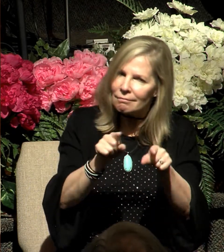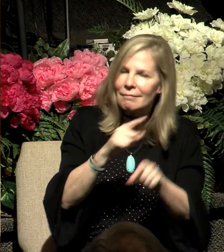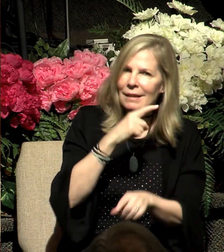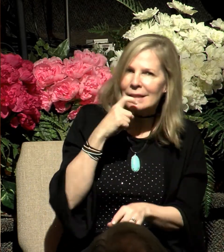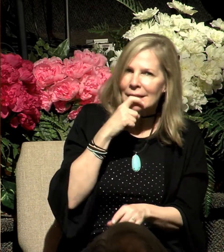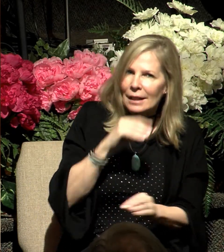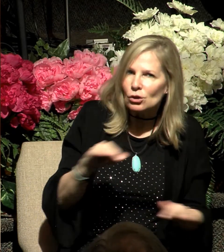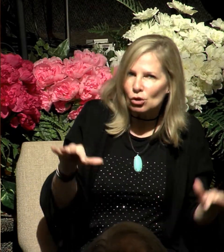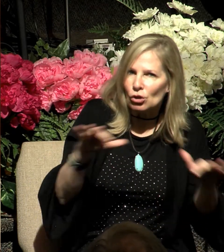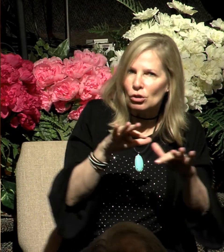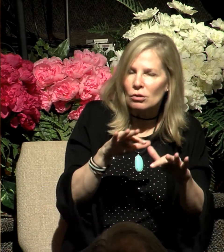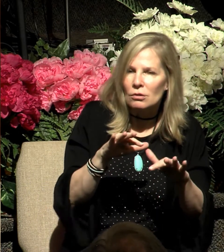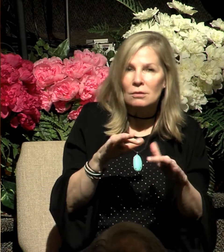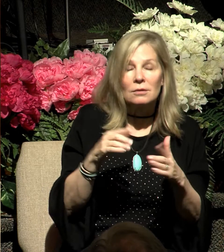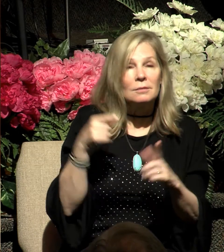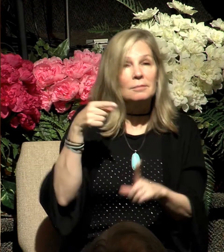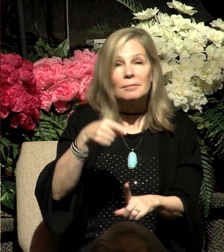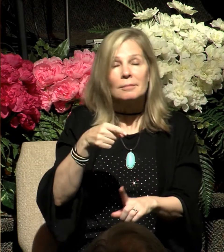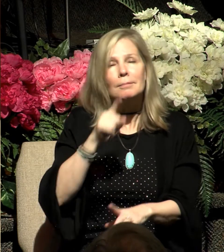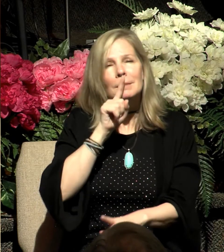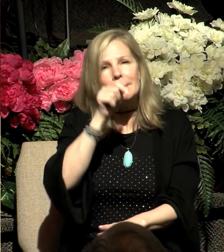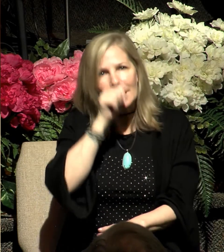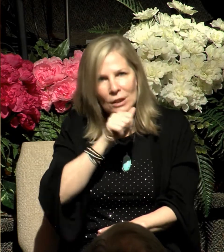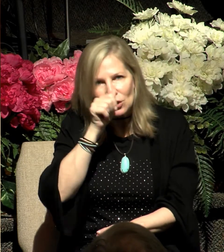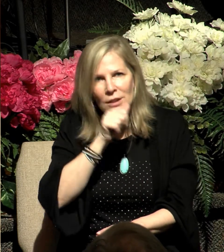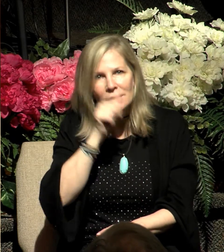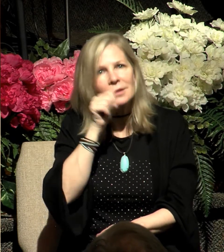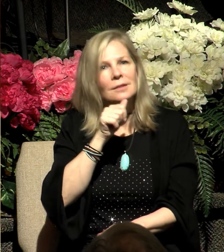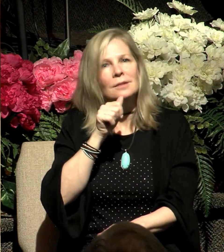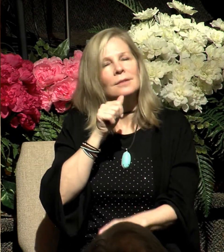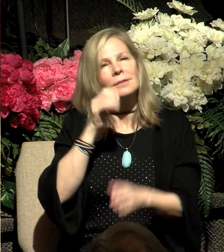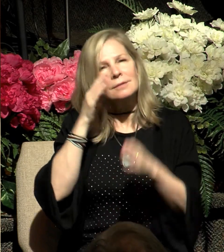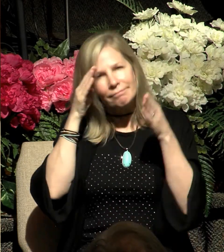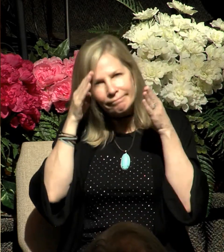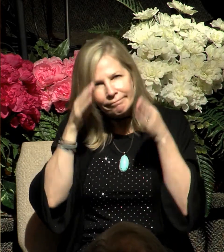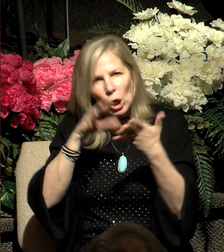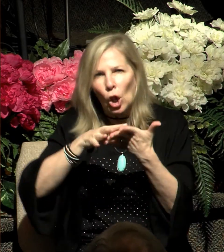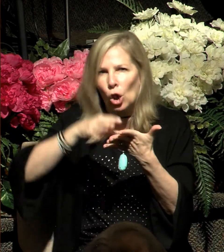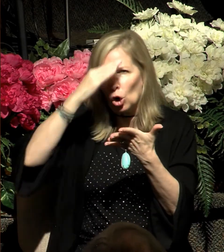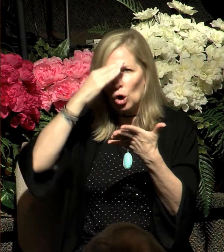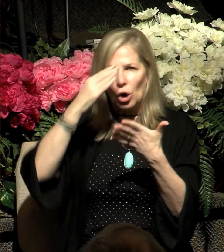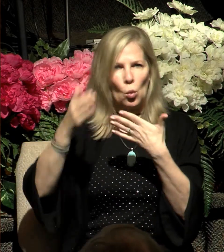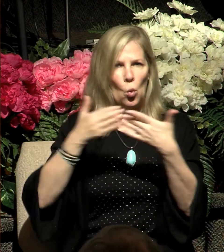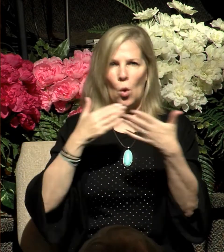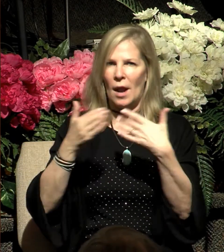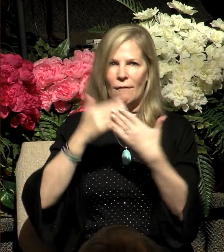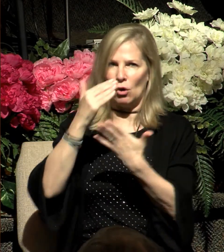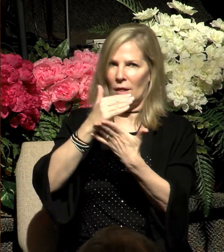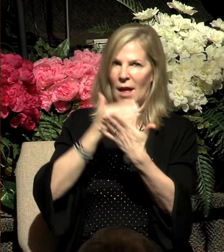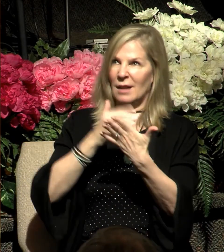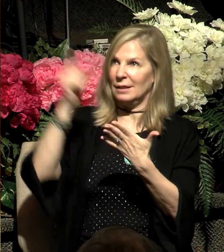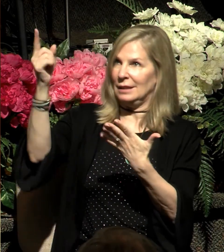So be patient. Concentrate on learning the lessons that God has for you. And those lessons usually